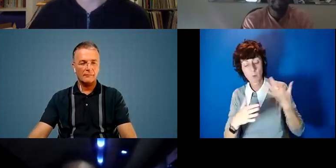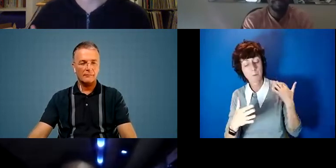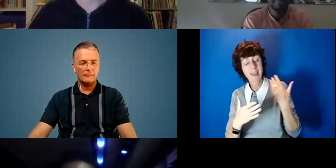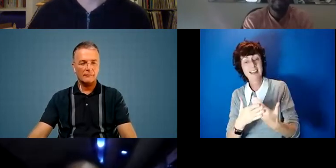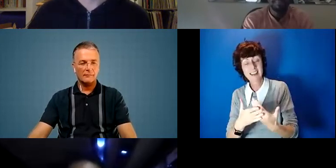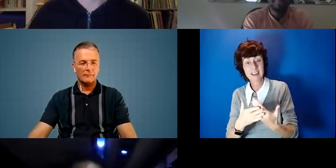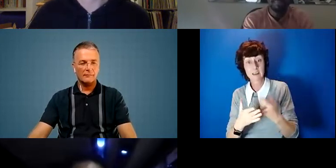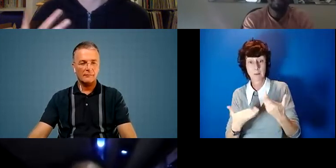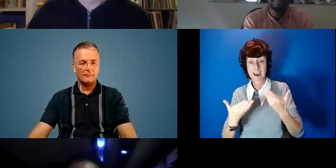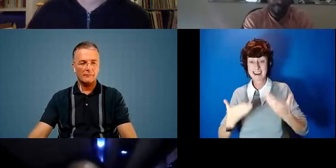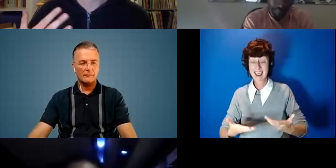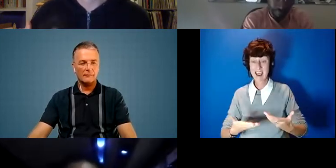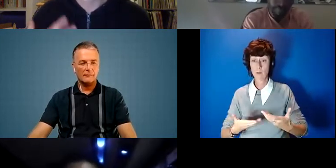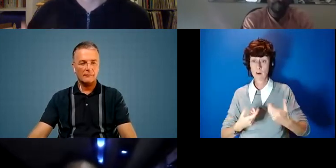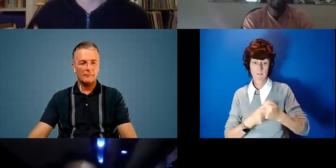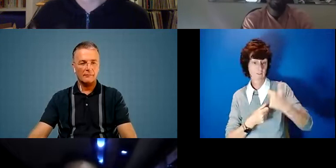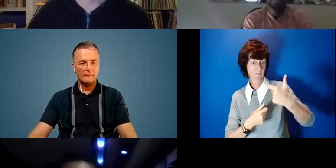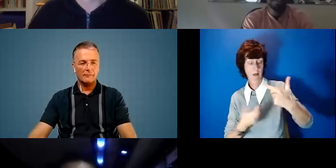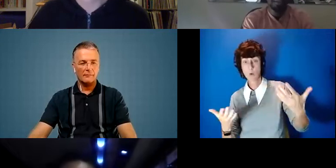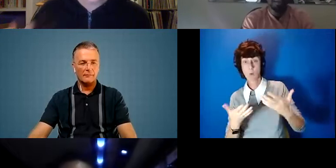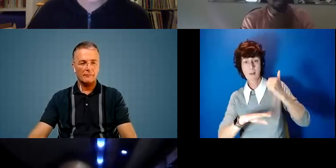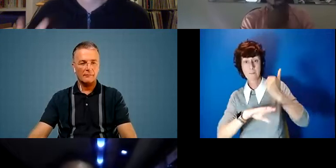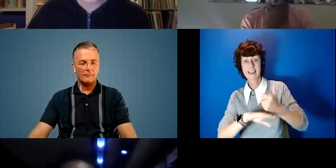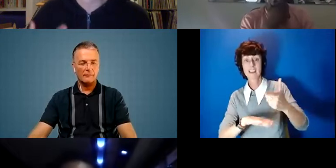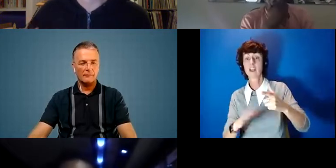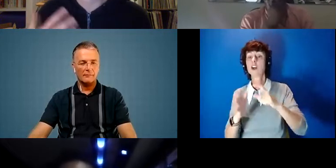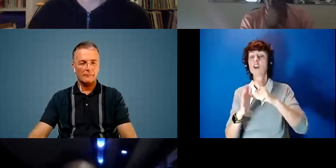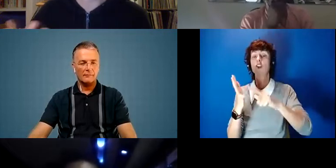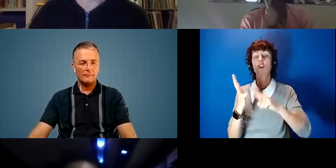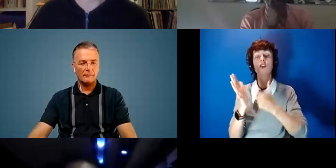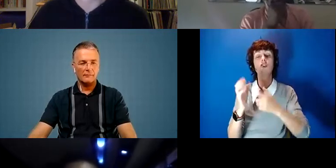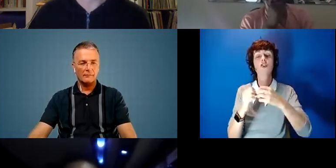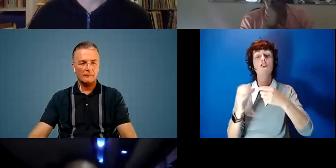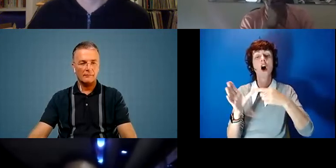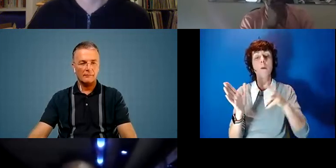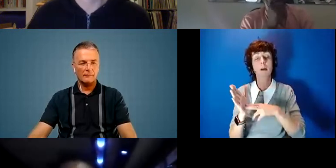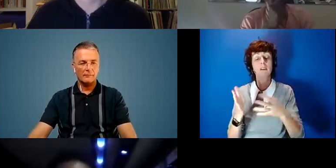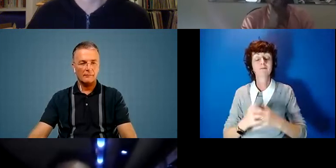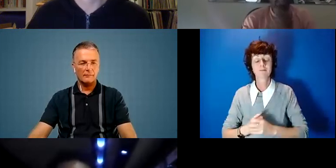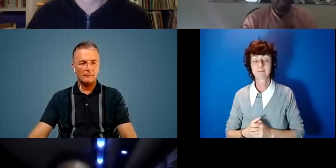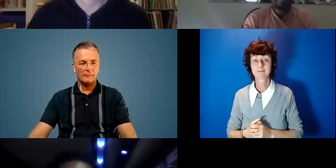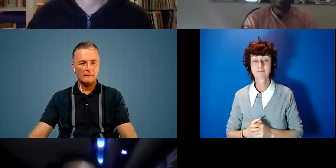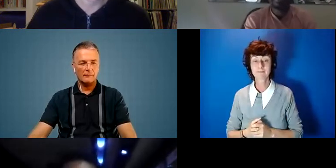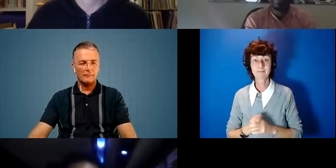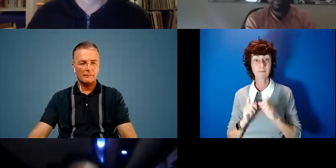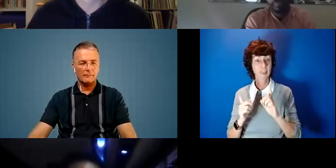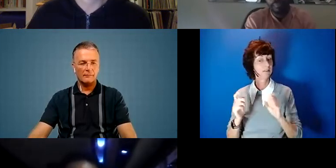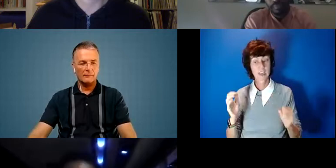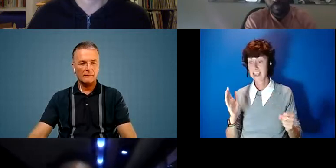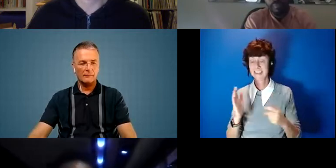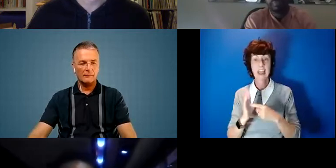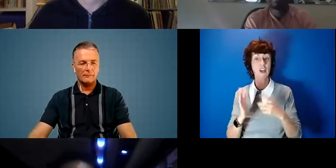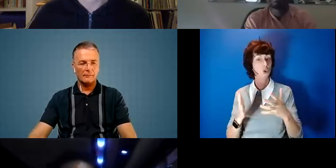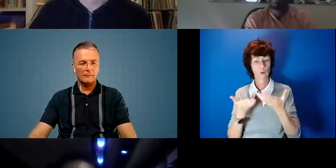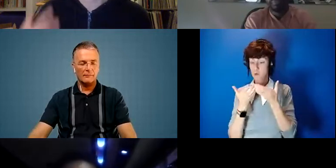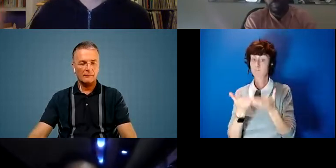joining us from Durban to speak to practices and perspectives from outside the UK and across Africa, which is, I think, essential to do whenever we're really